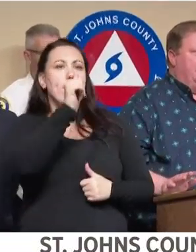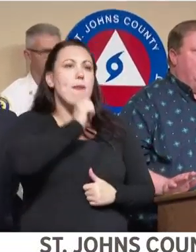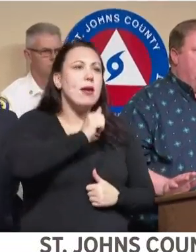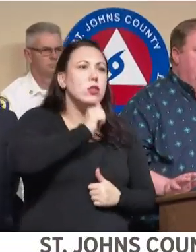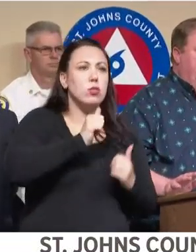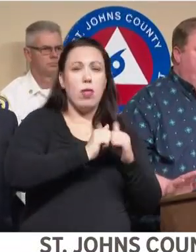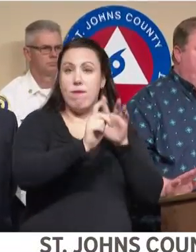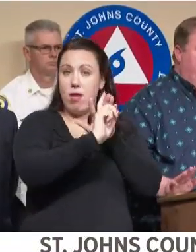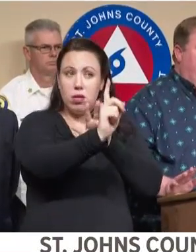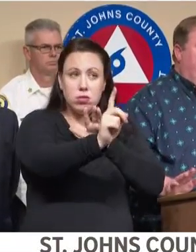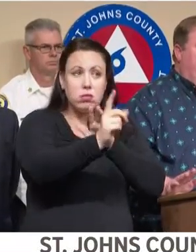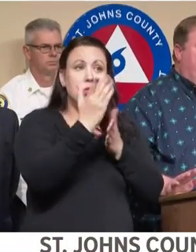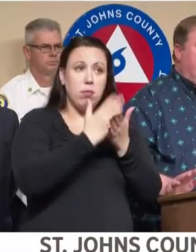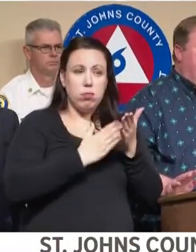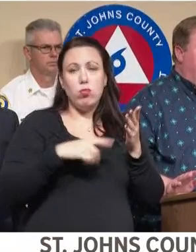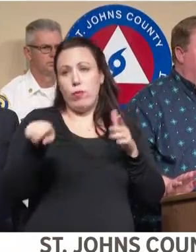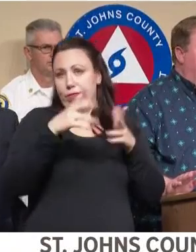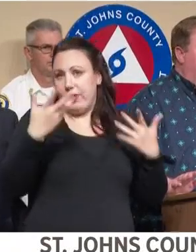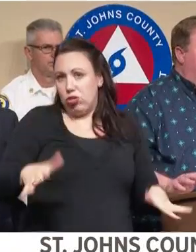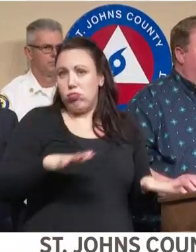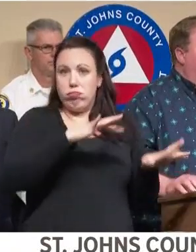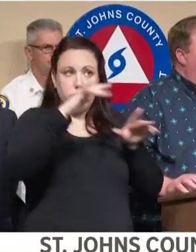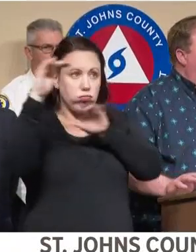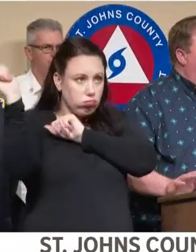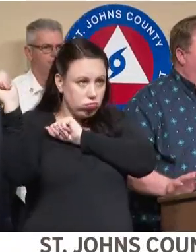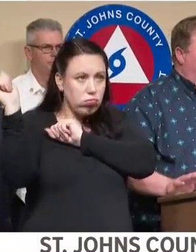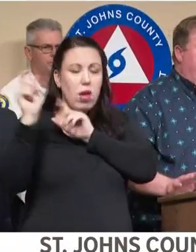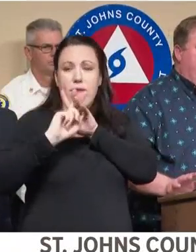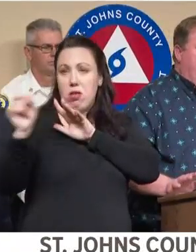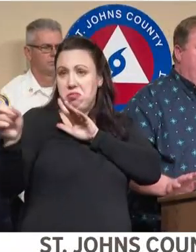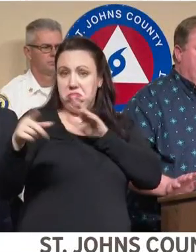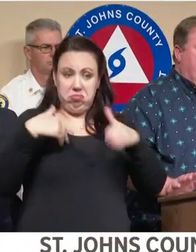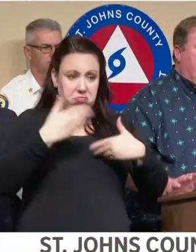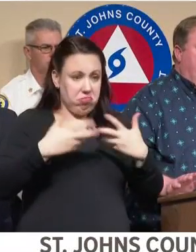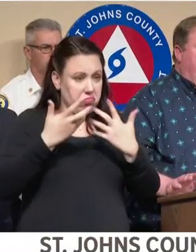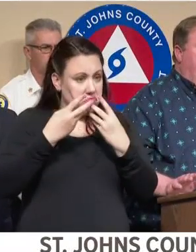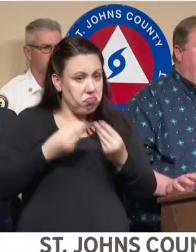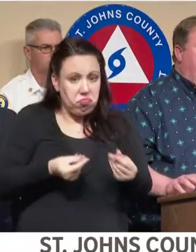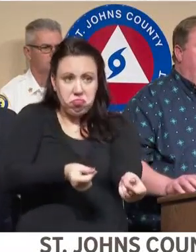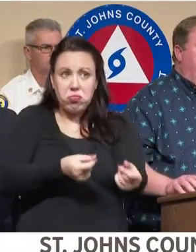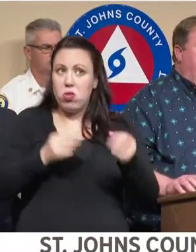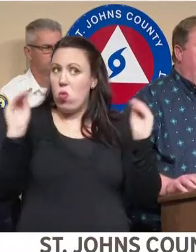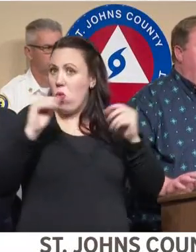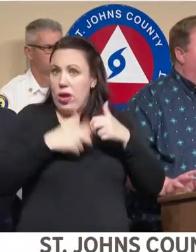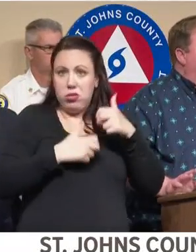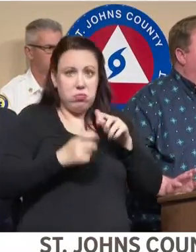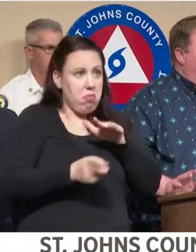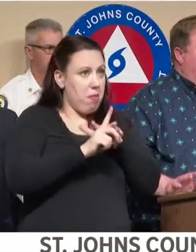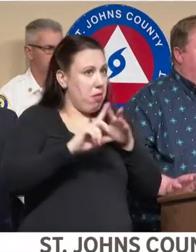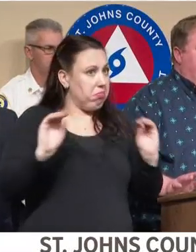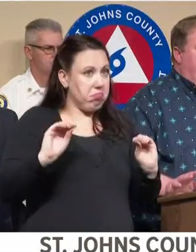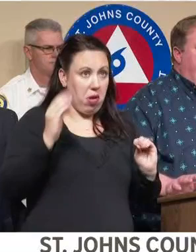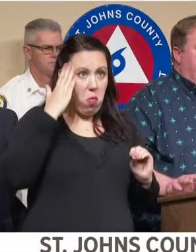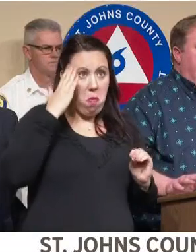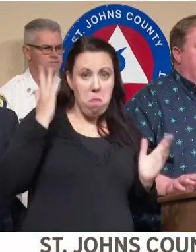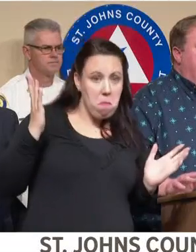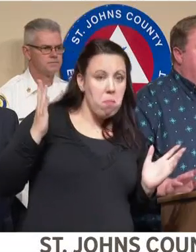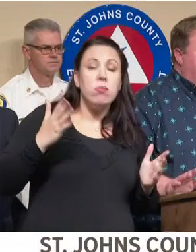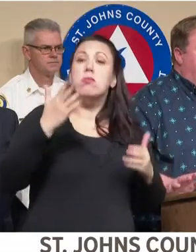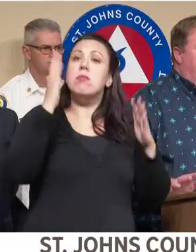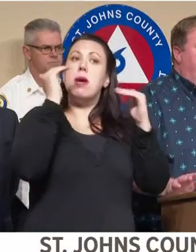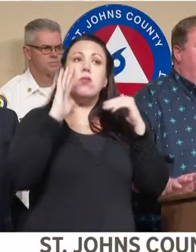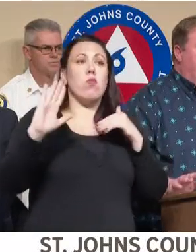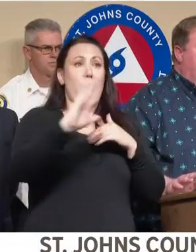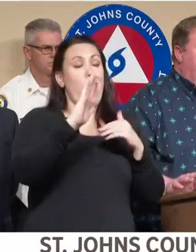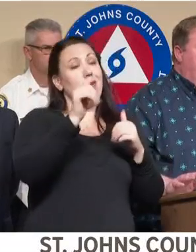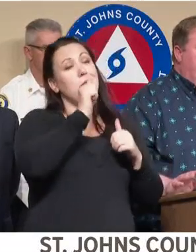evacuation, those who have evacuated, it's gone really well. We haven't had any issues that I'm aware of. We expect your patience